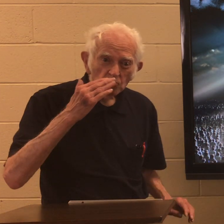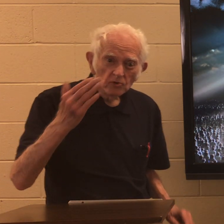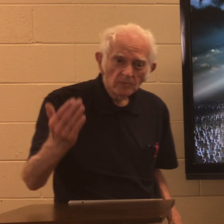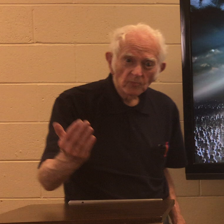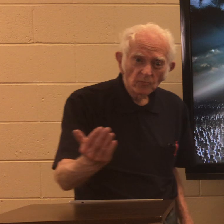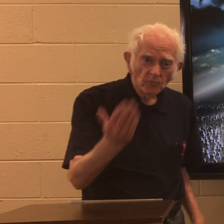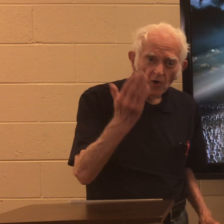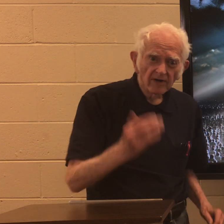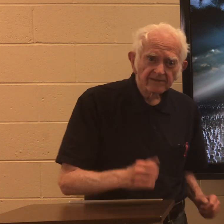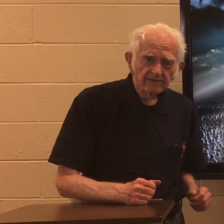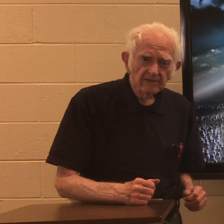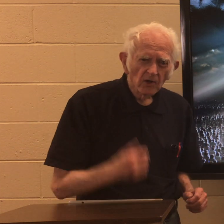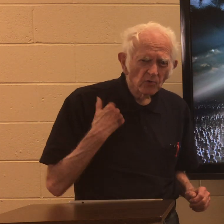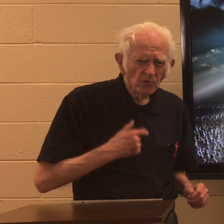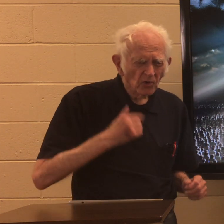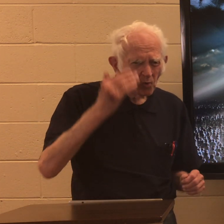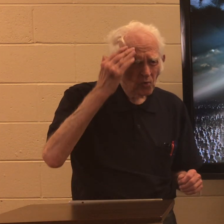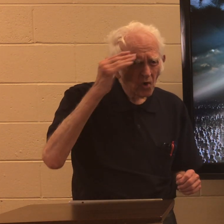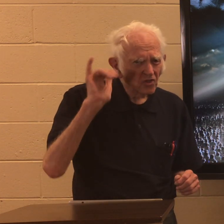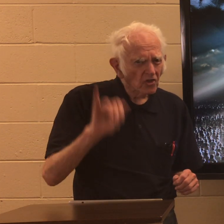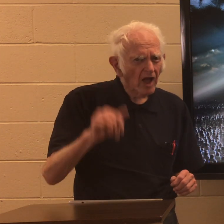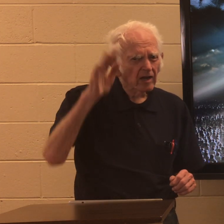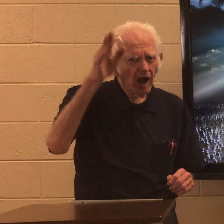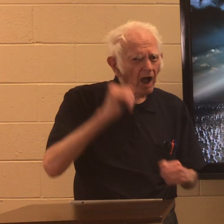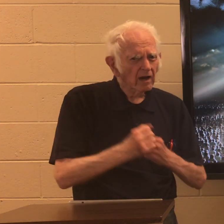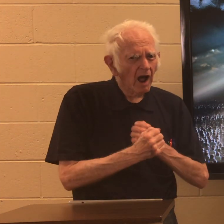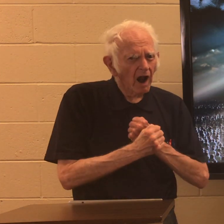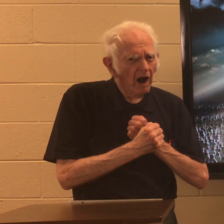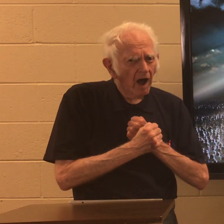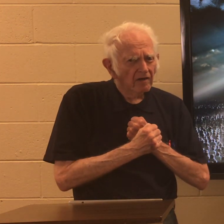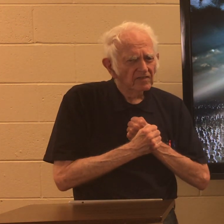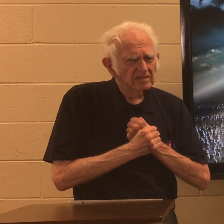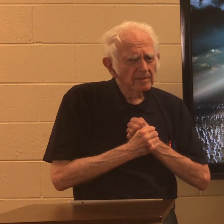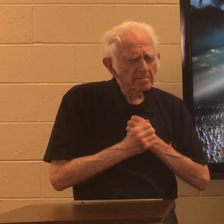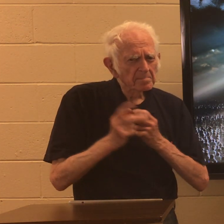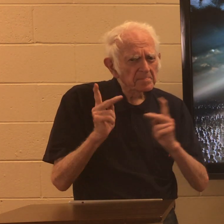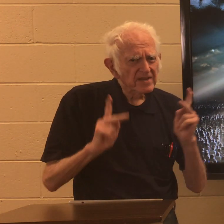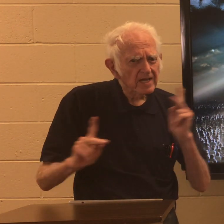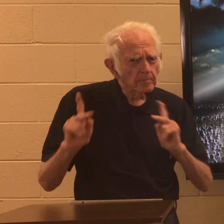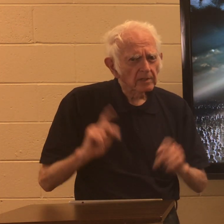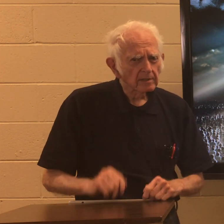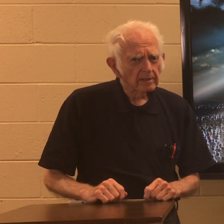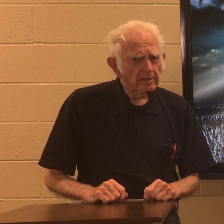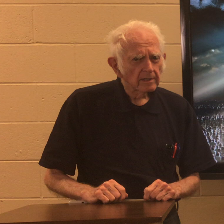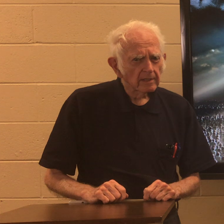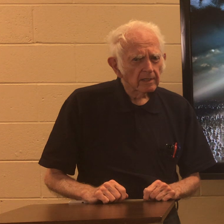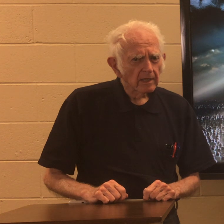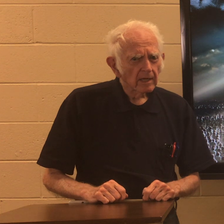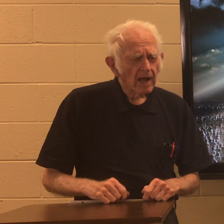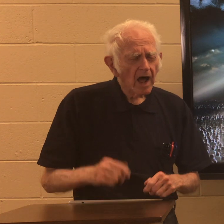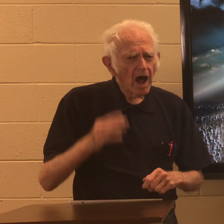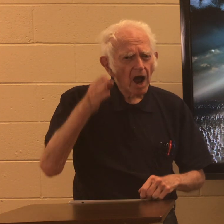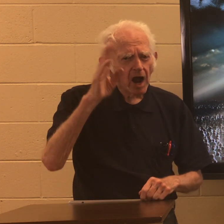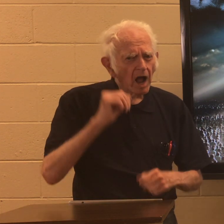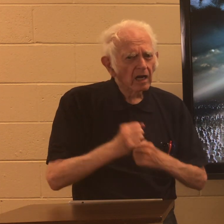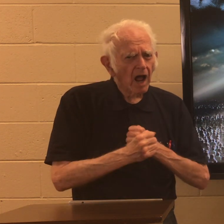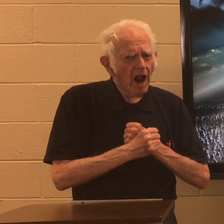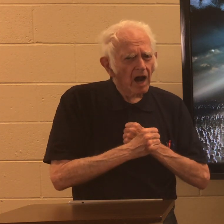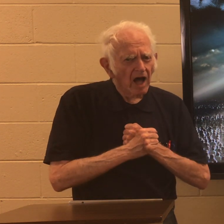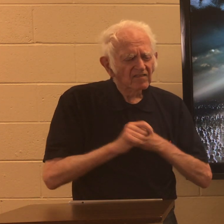Good morning. We know that God loves people. God